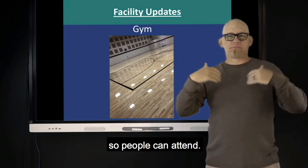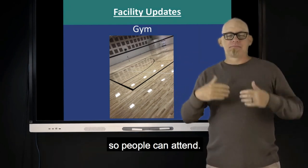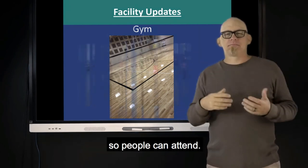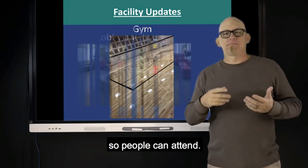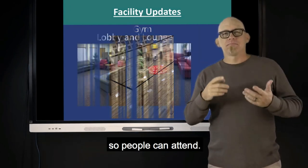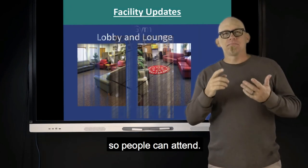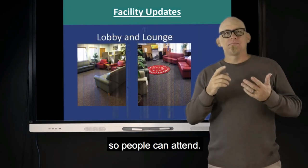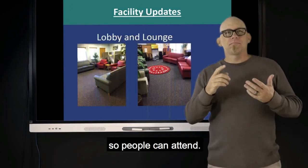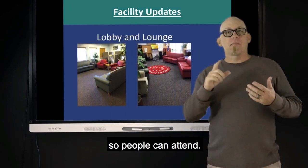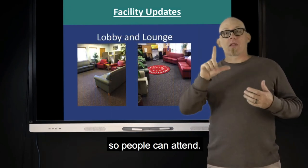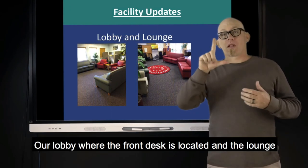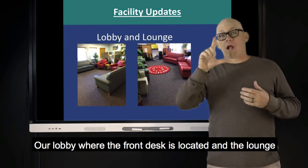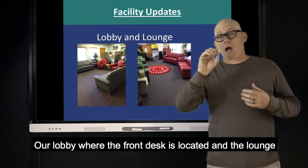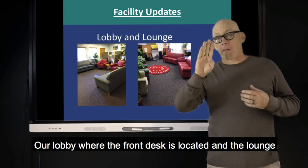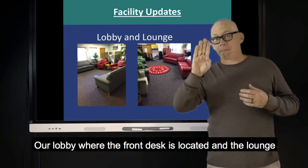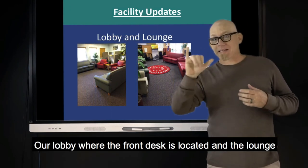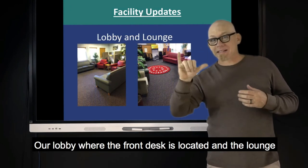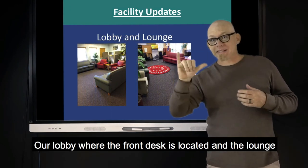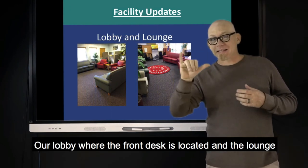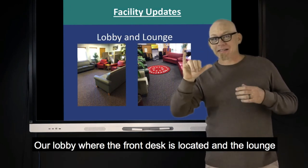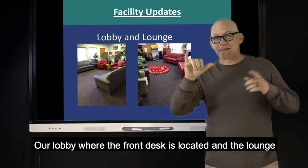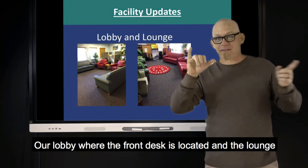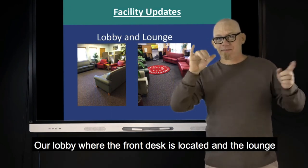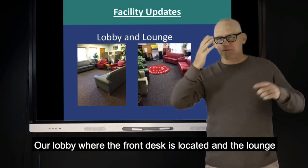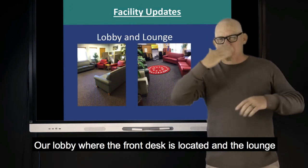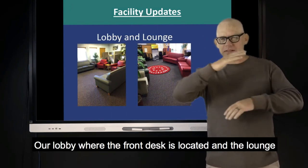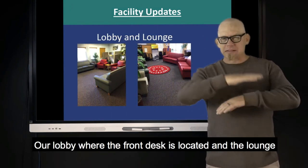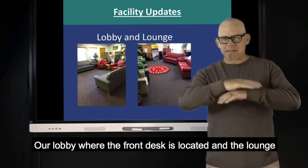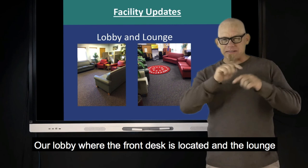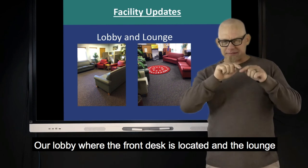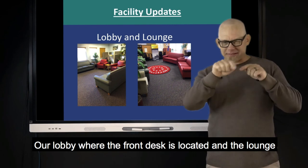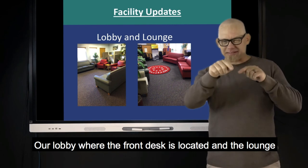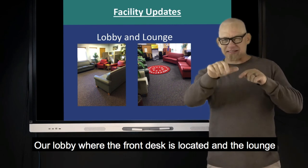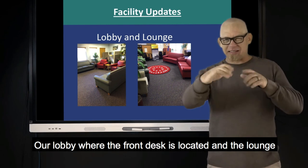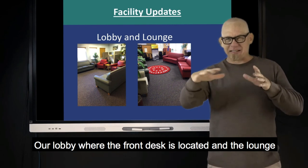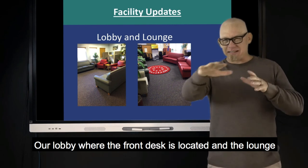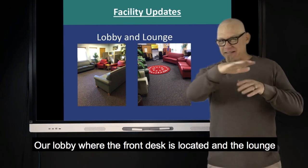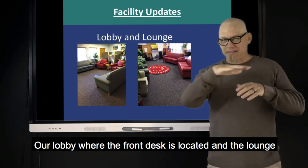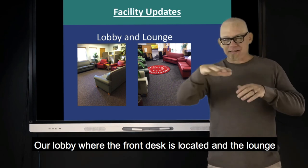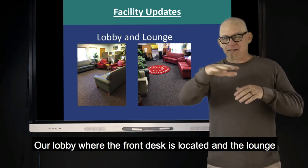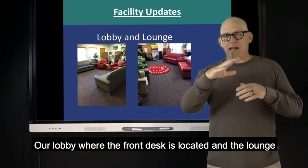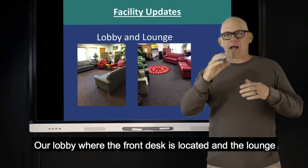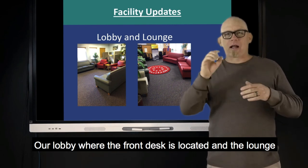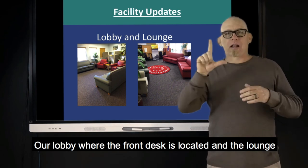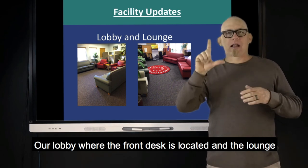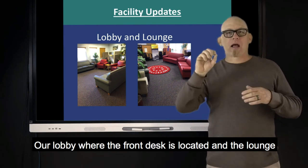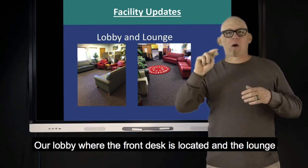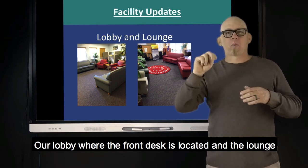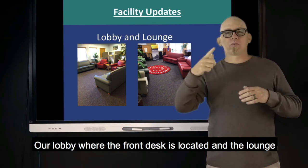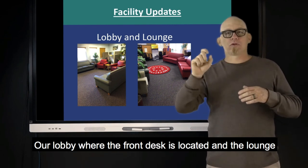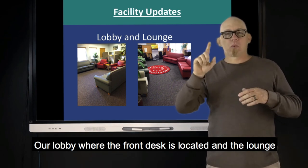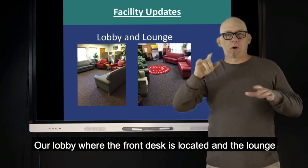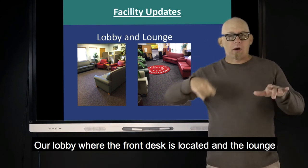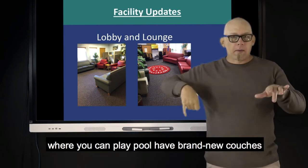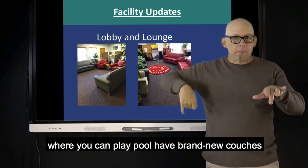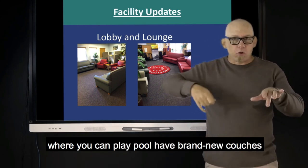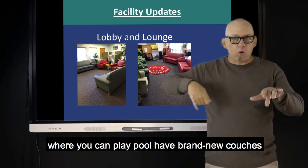that we can play basketball and volleyball here again. In our lobby, next to our front desk and also our